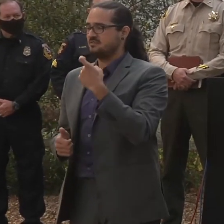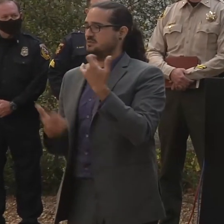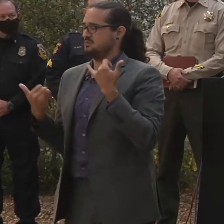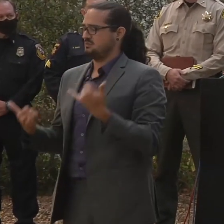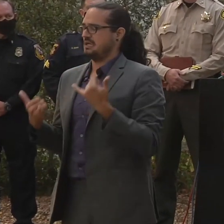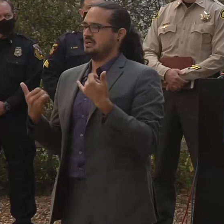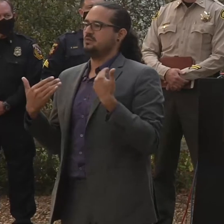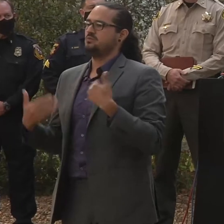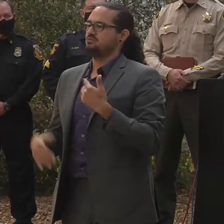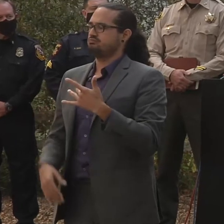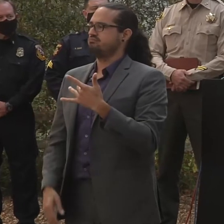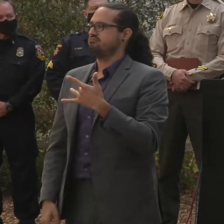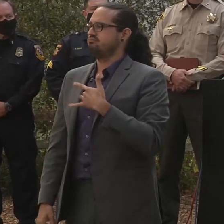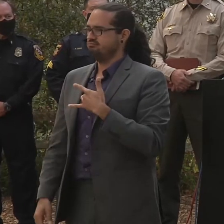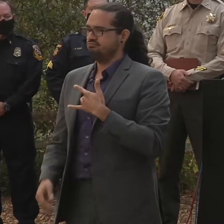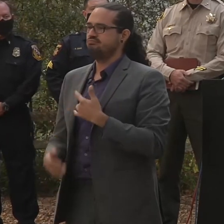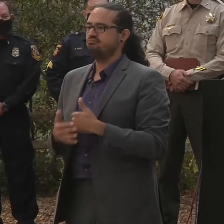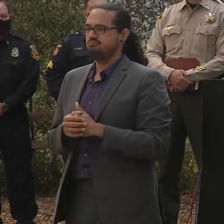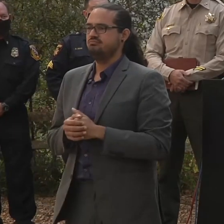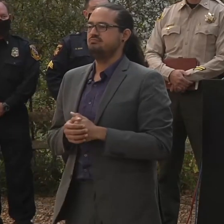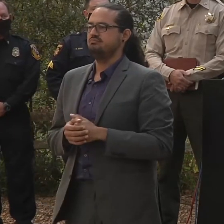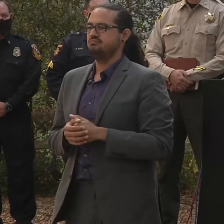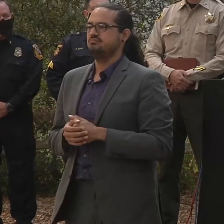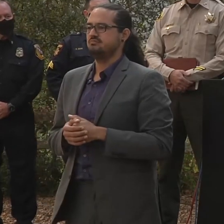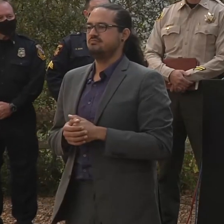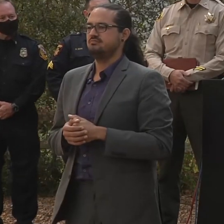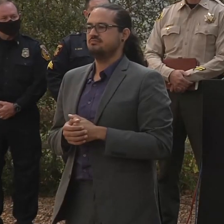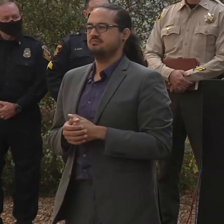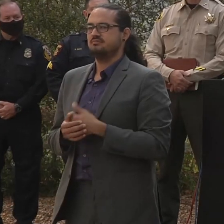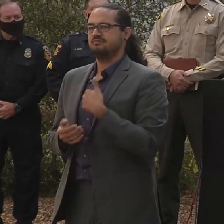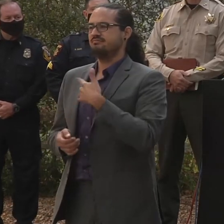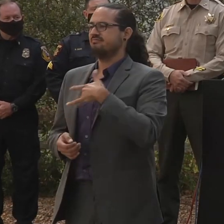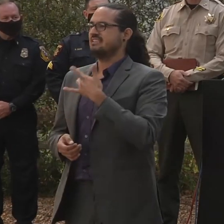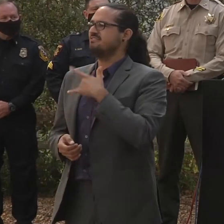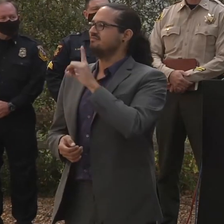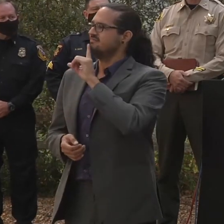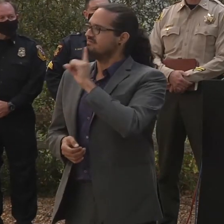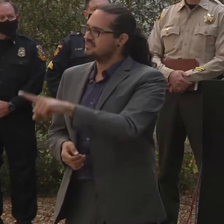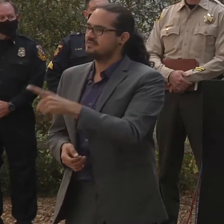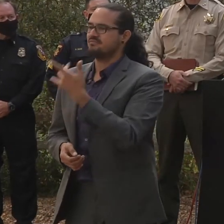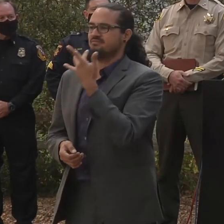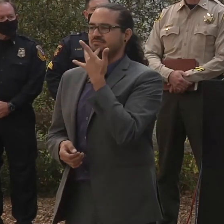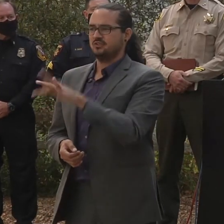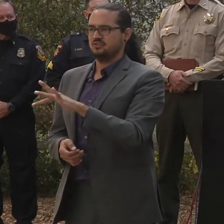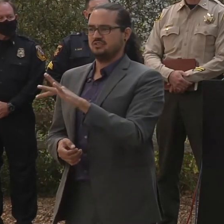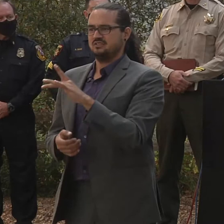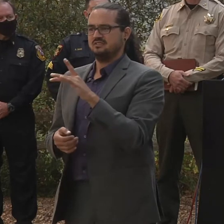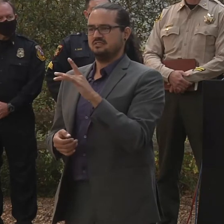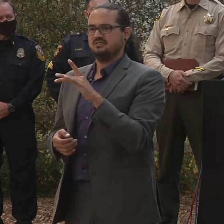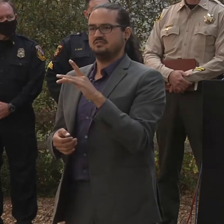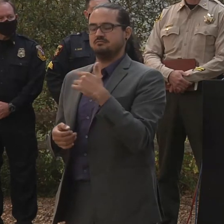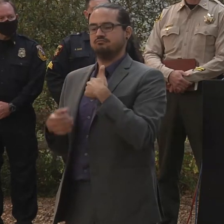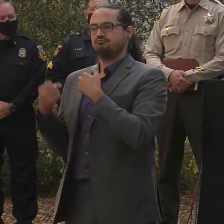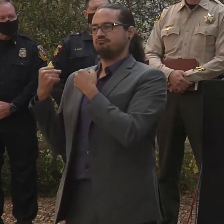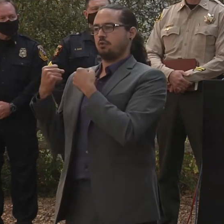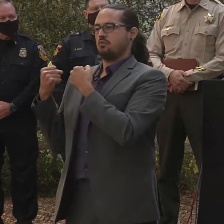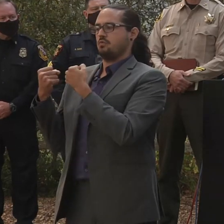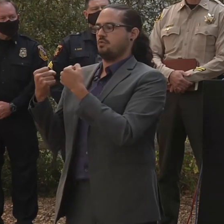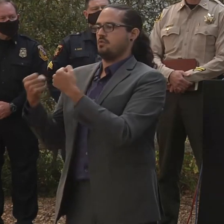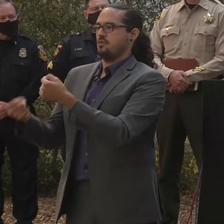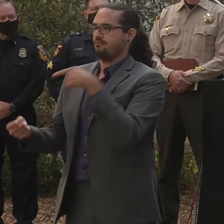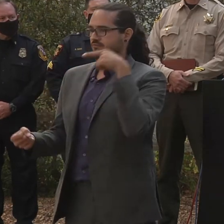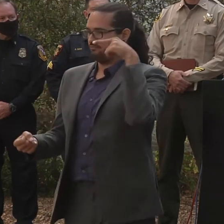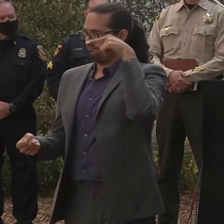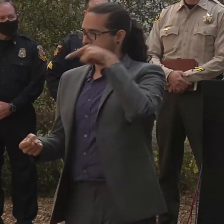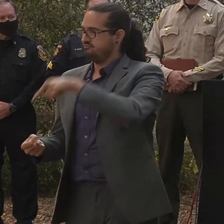I was fortunate enough to be driven from the Sheriff's